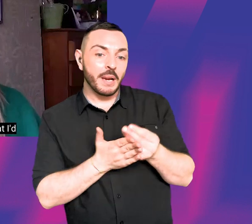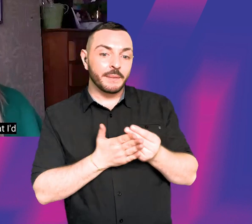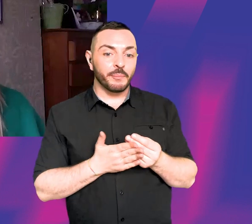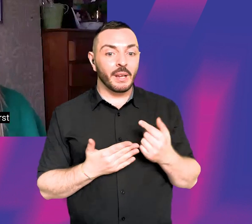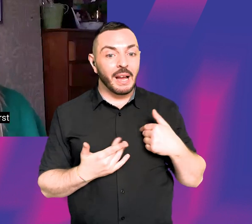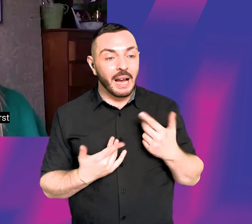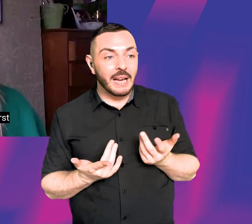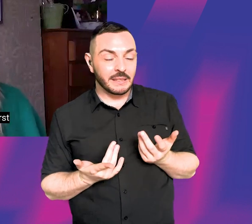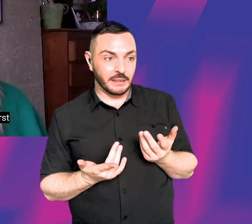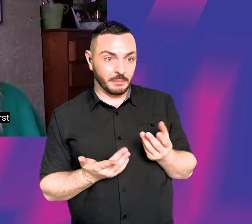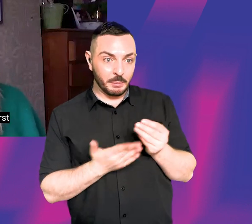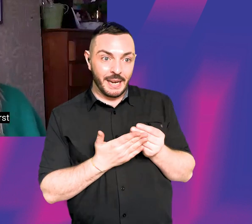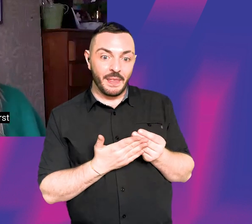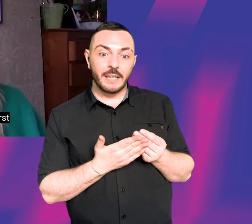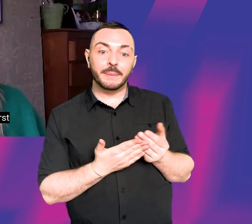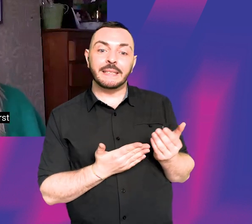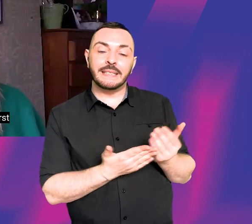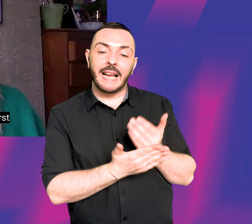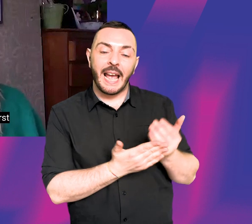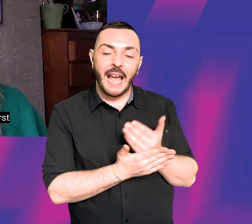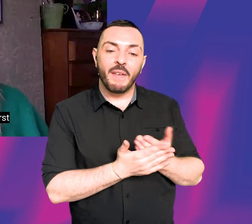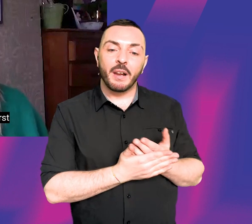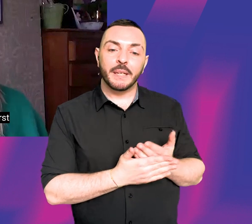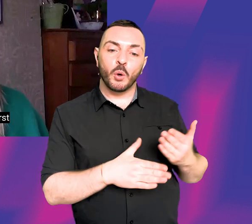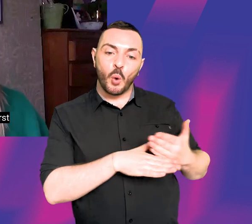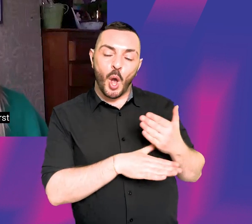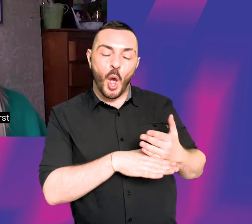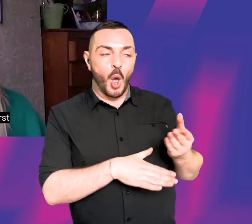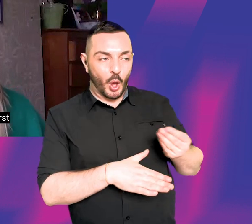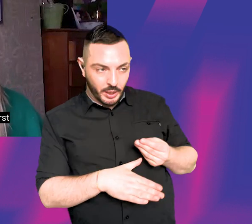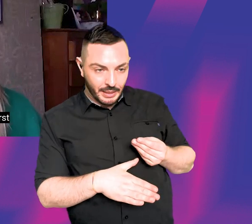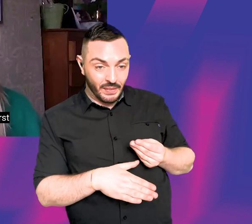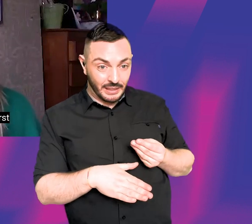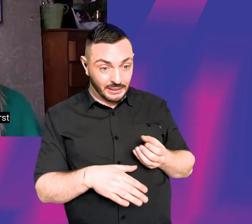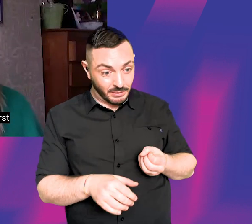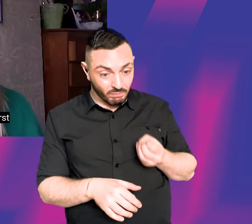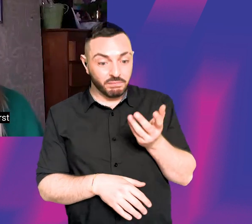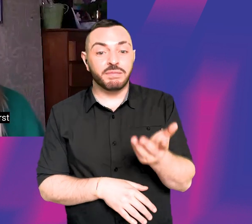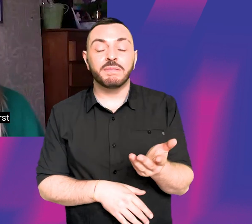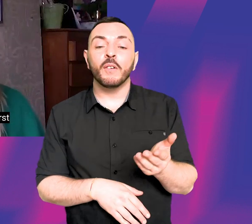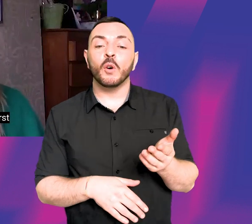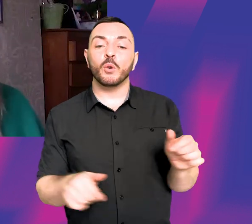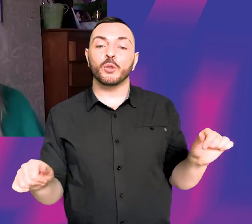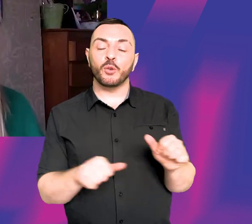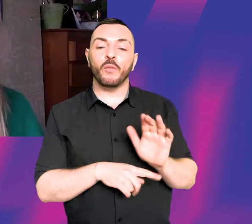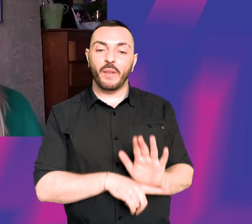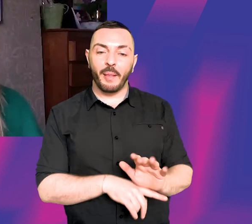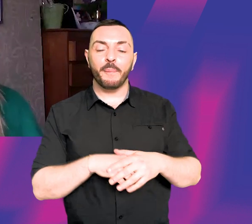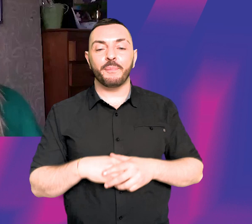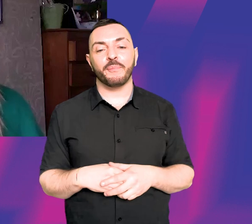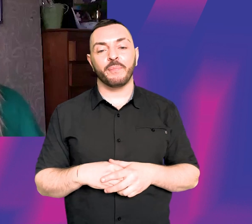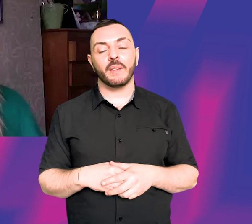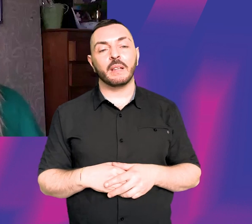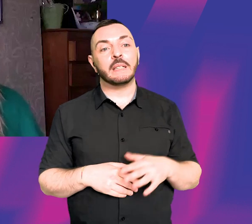the money that I'd earned and spend it on making my first short film, which I really did. I mean, my friend